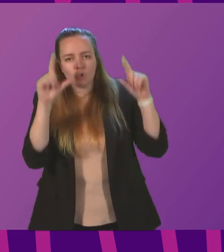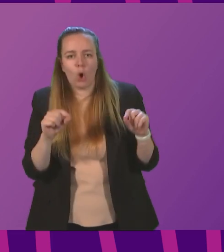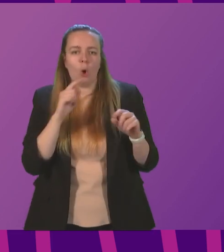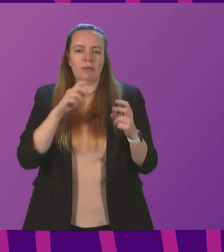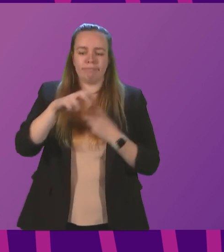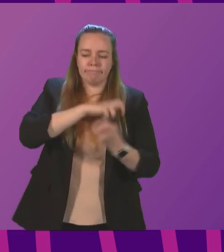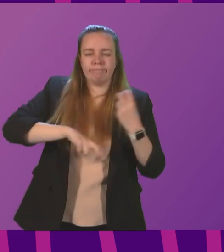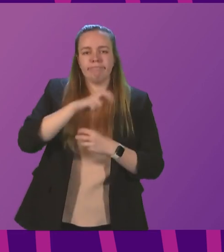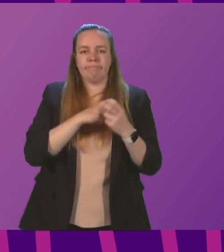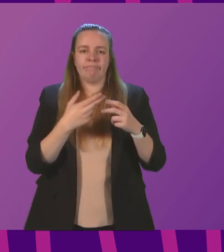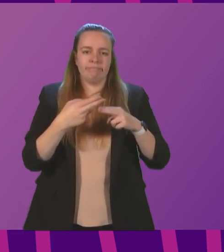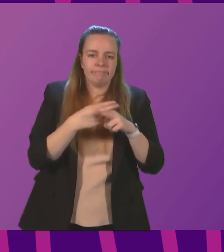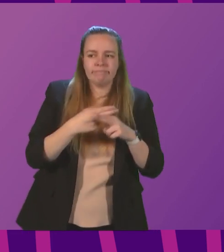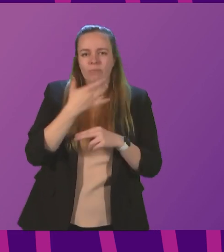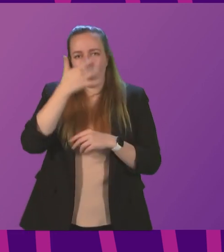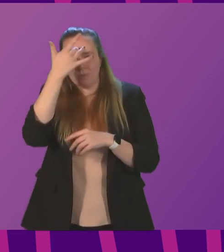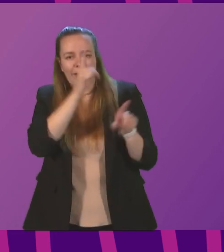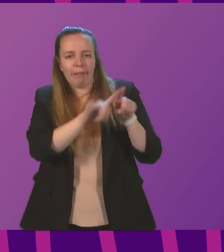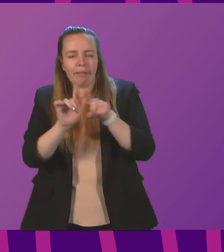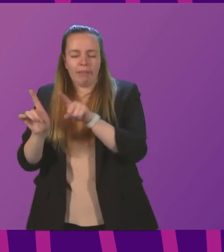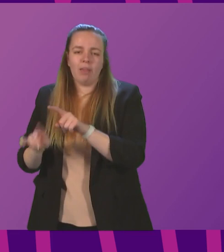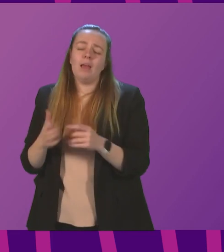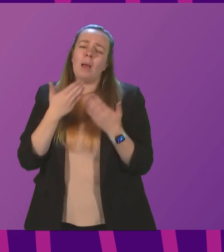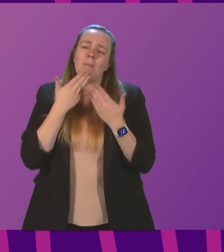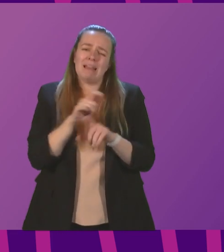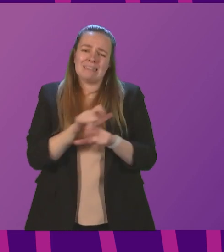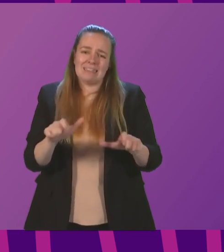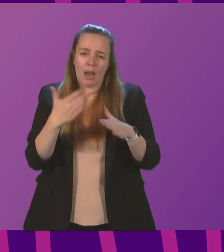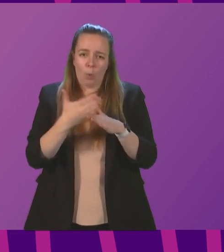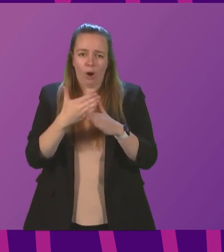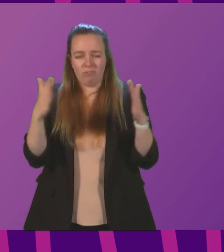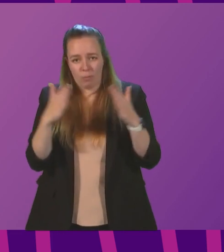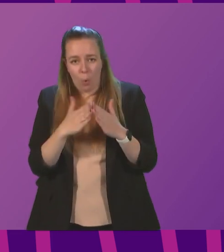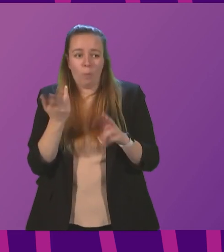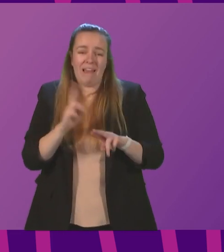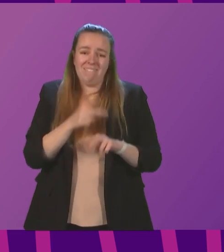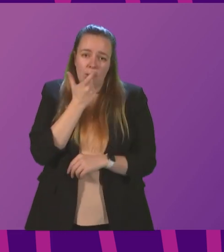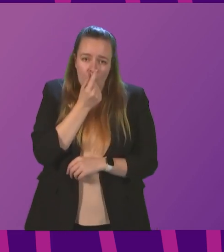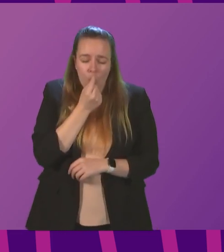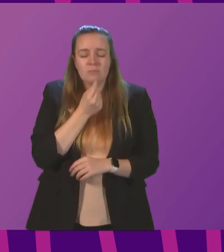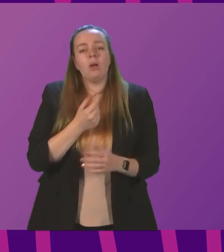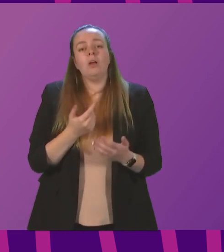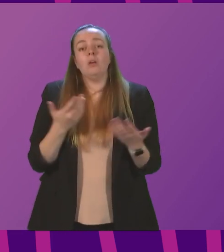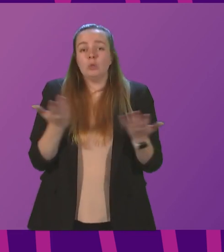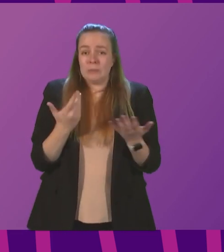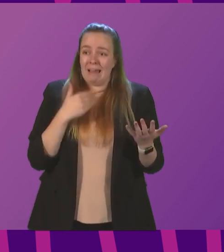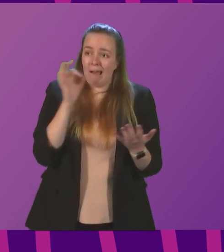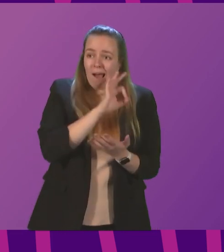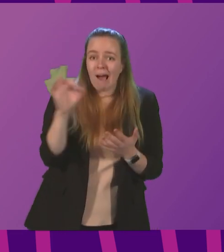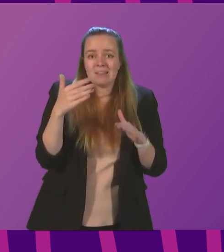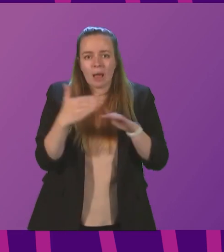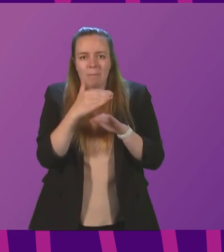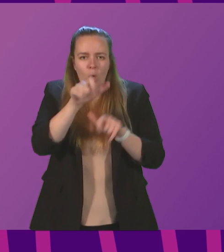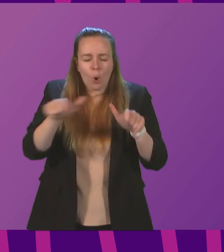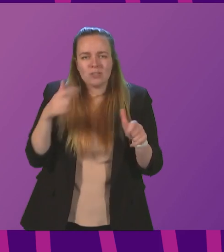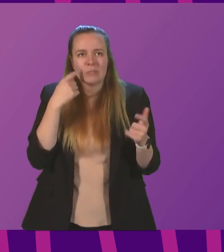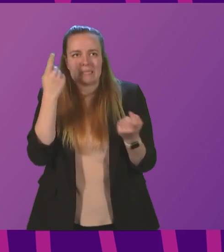in hospitality settings. Please also continue to work from home when that is practical. am today asking all employers to look